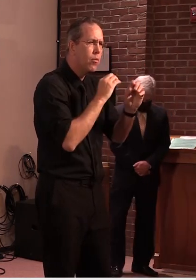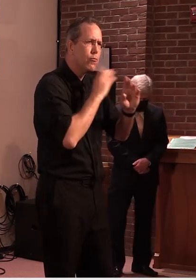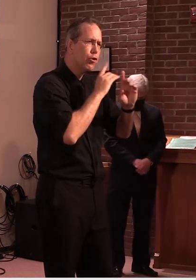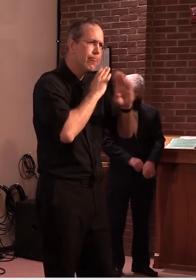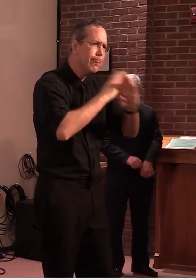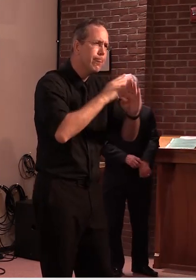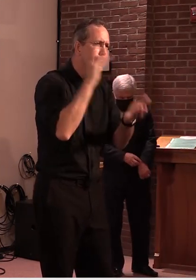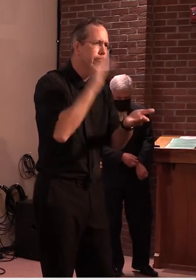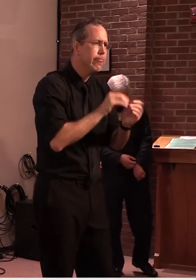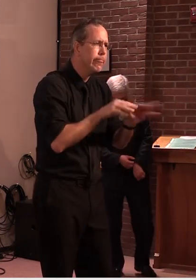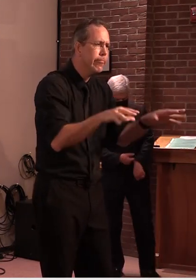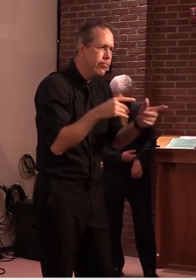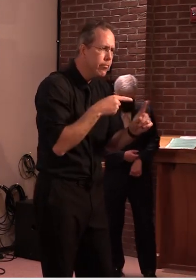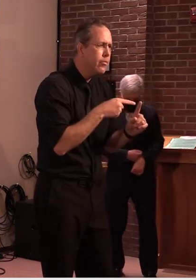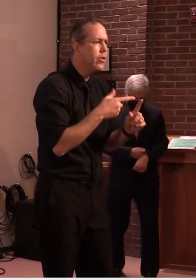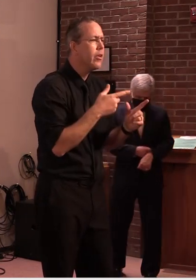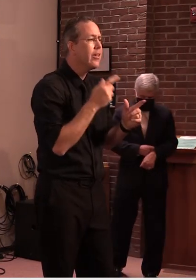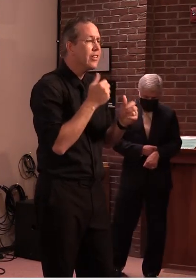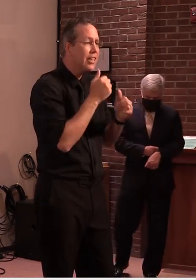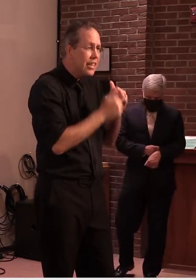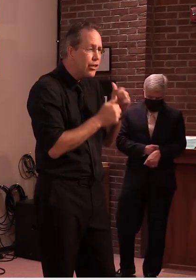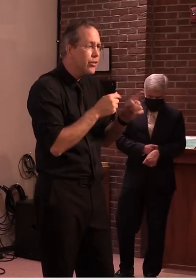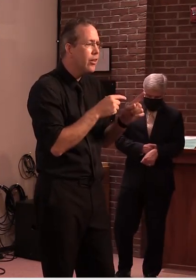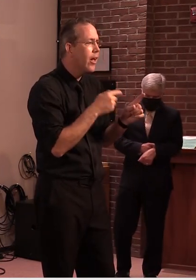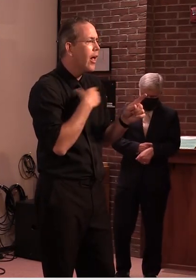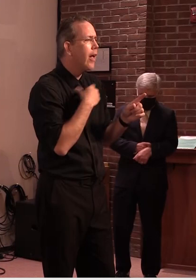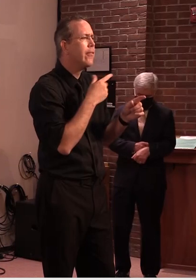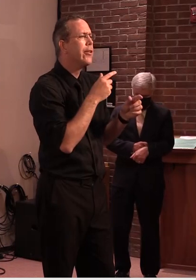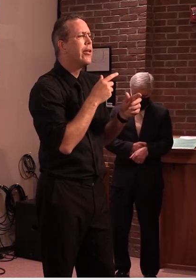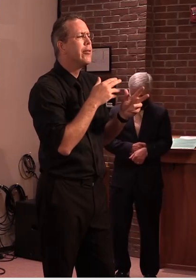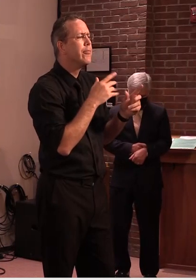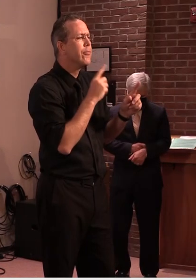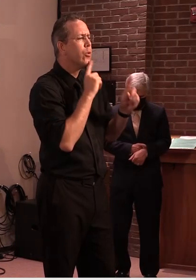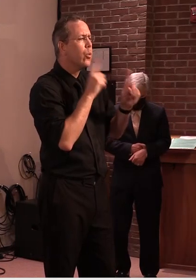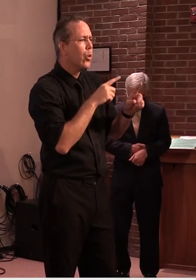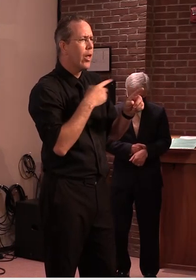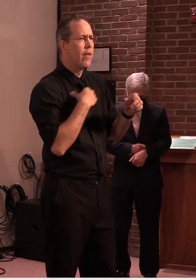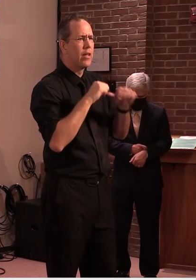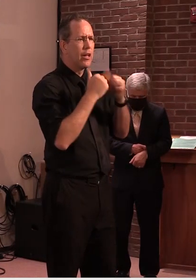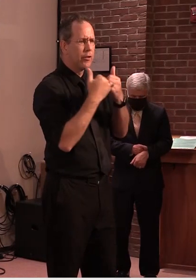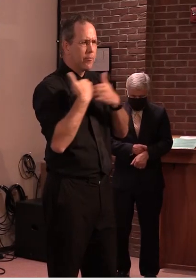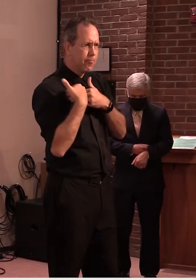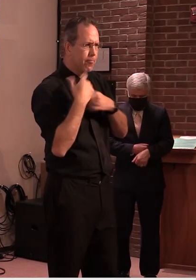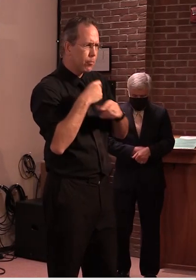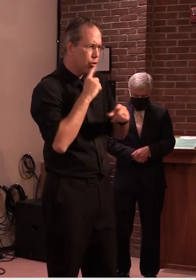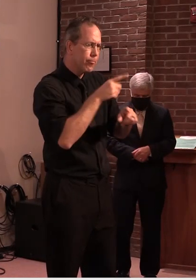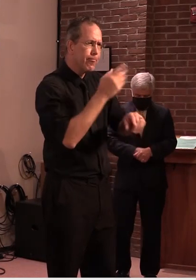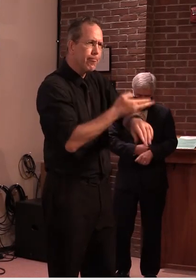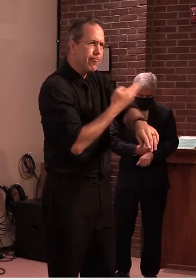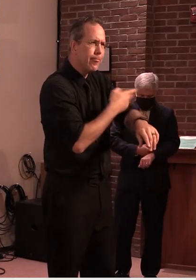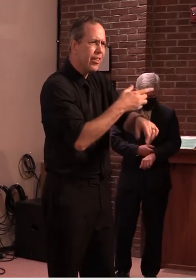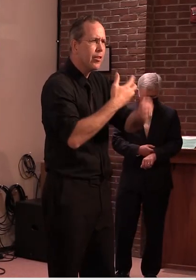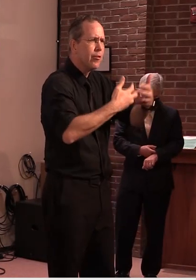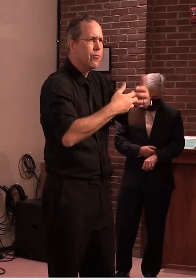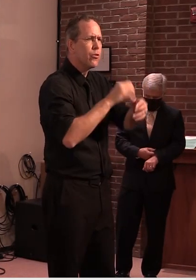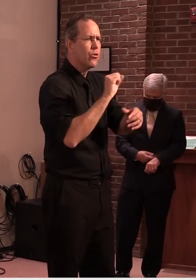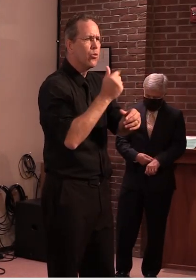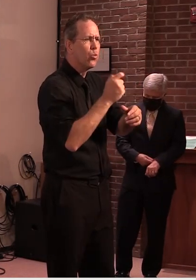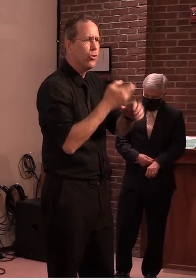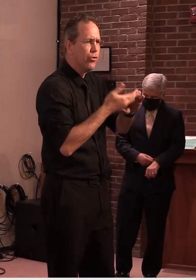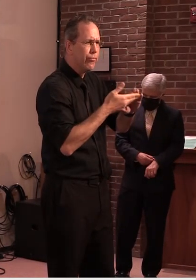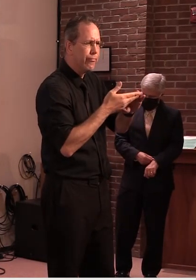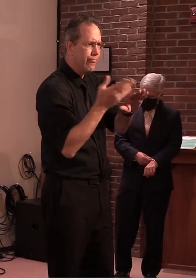order that's issued by my agency that has them on a compliance schedule these are expensive and technically